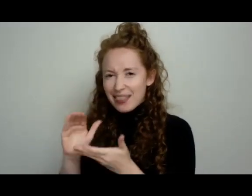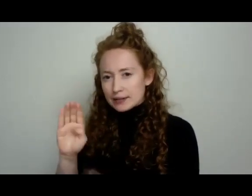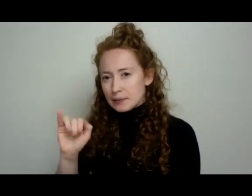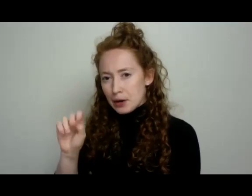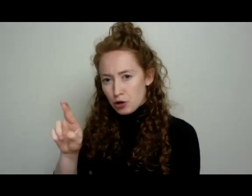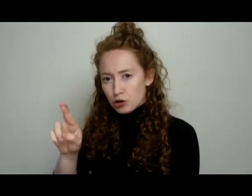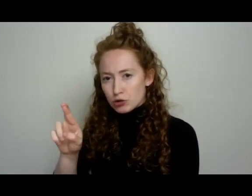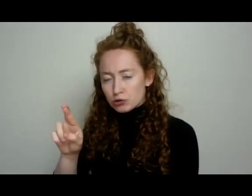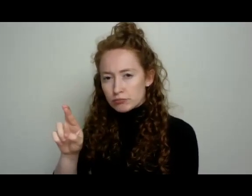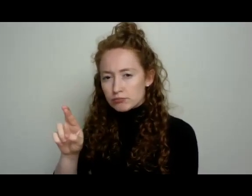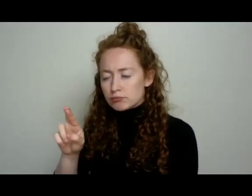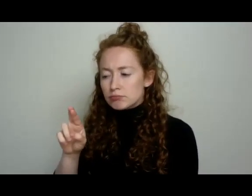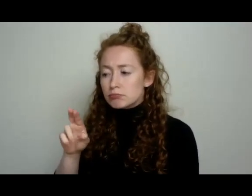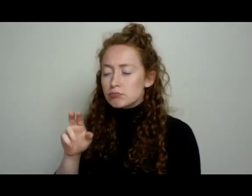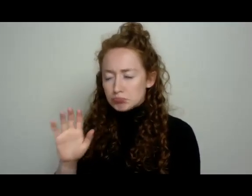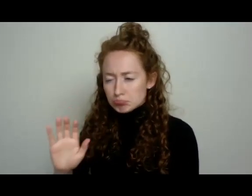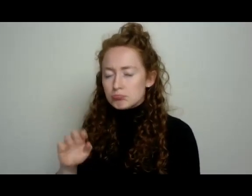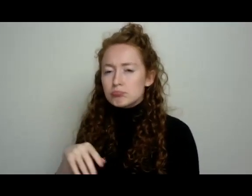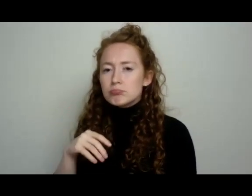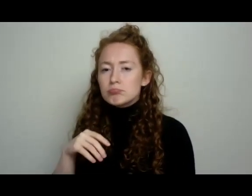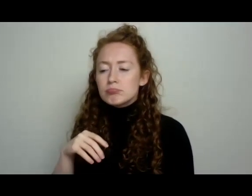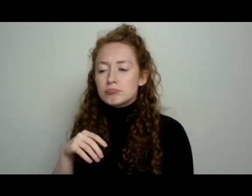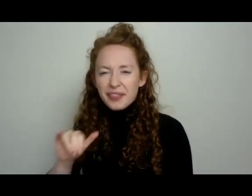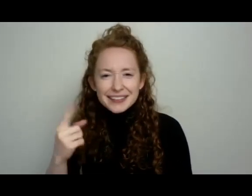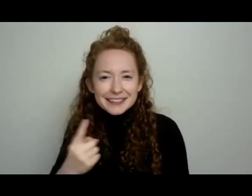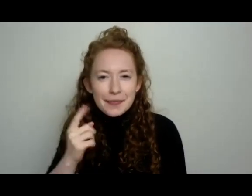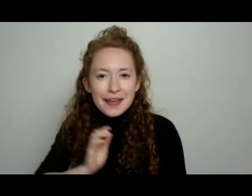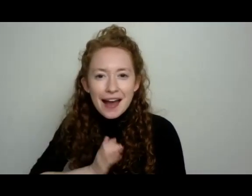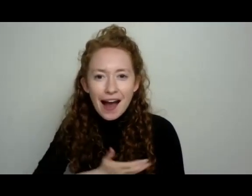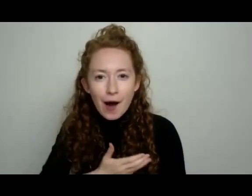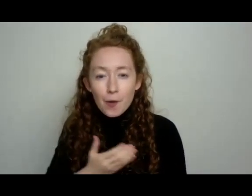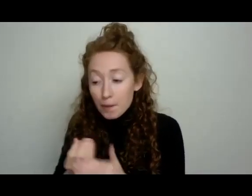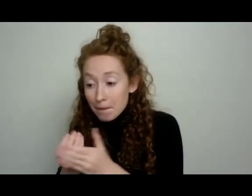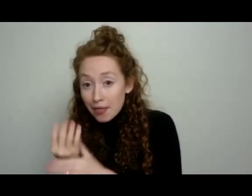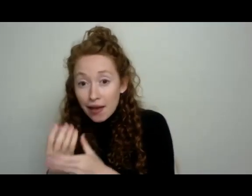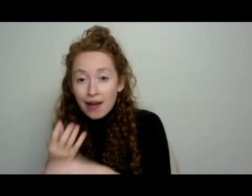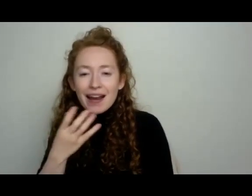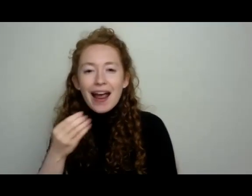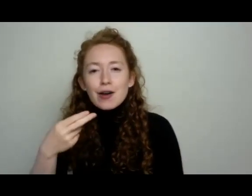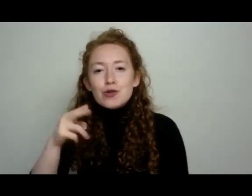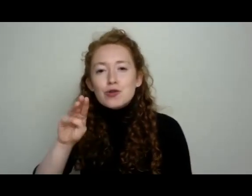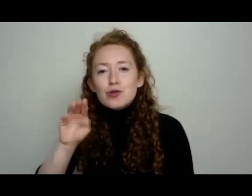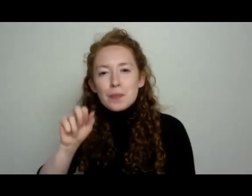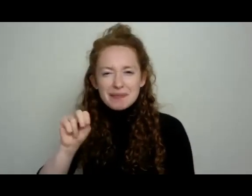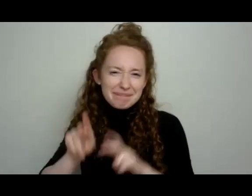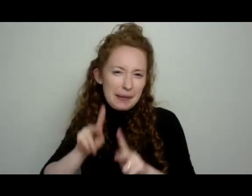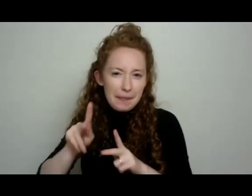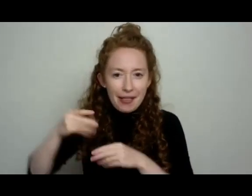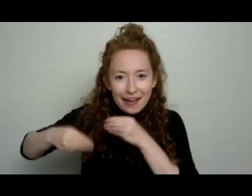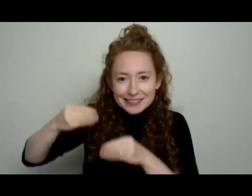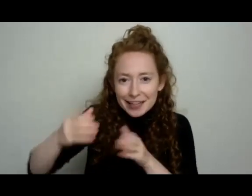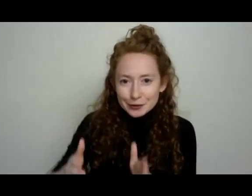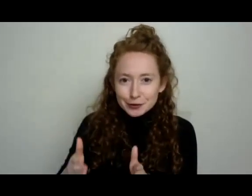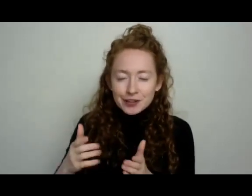bitter. And so this is something that our human and plant ancestors have been co adapting for, I would love to have tasted a